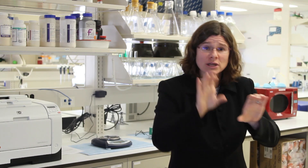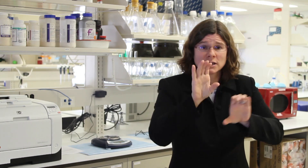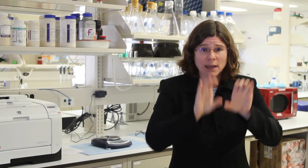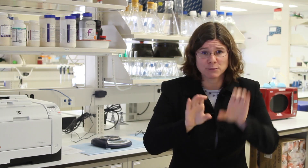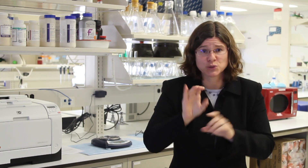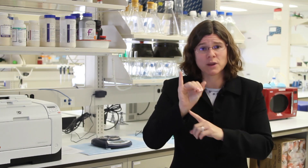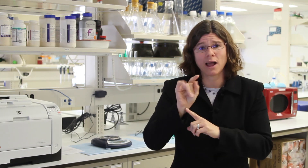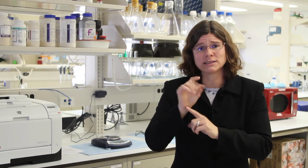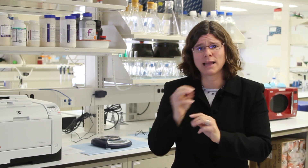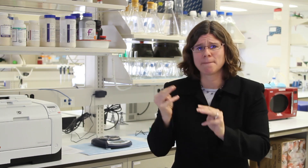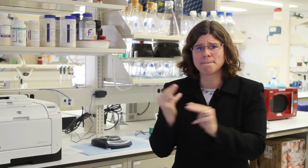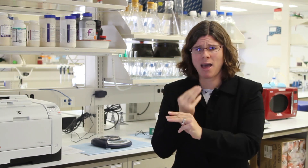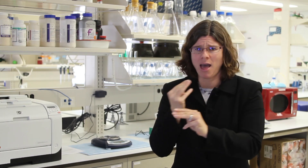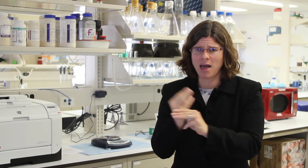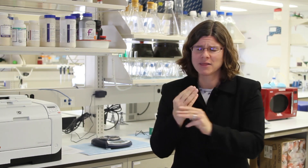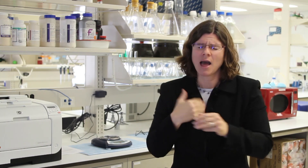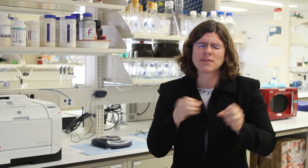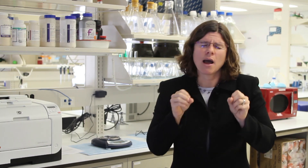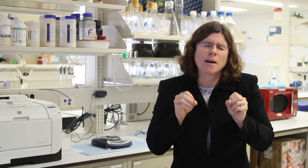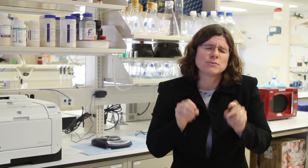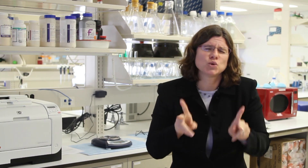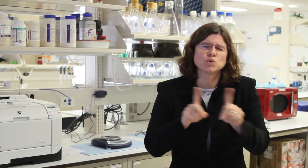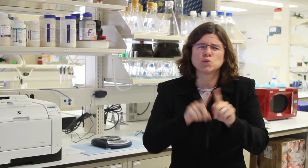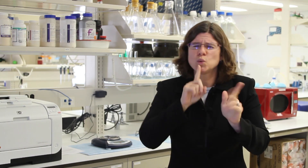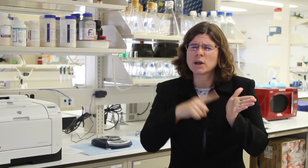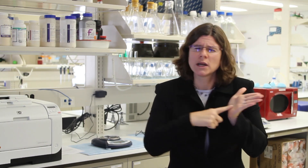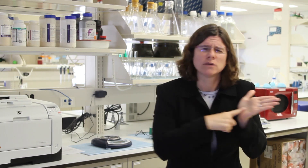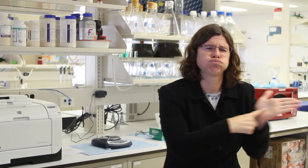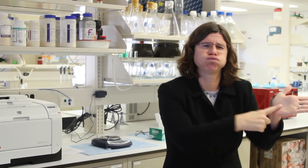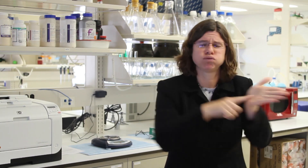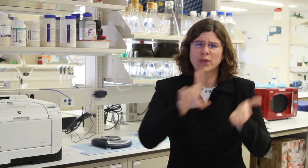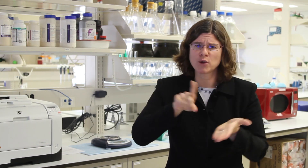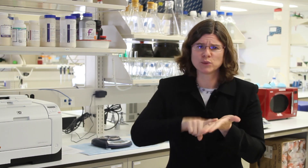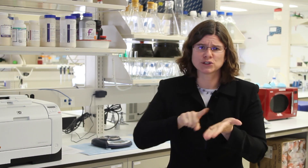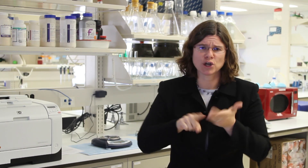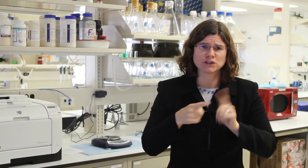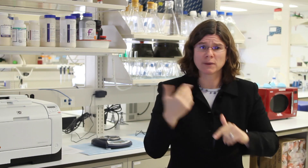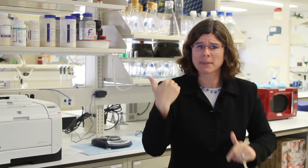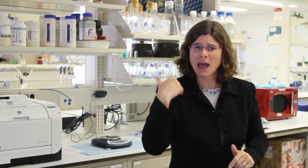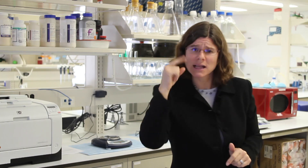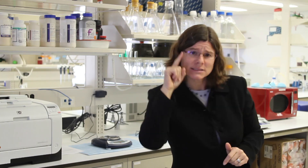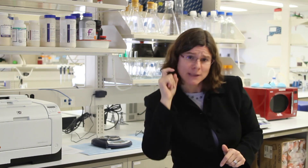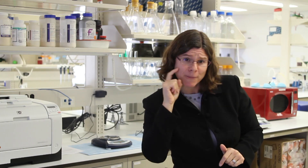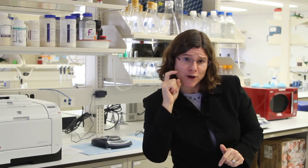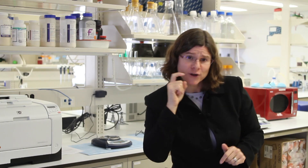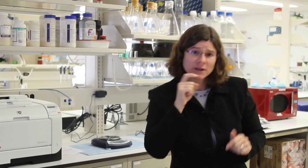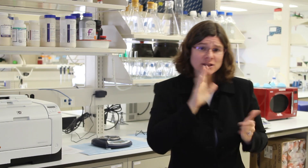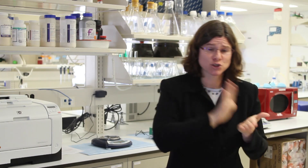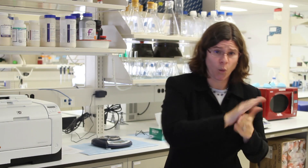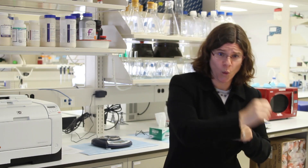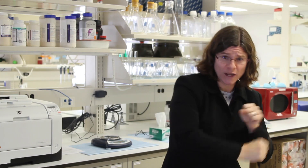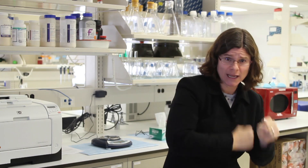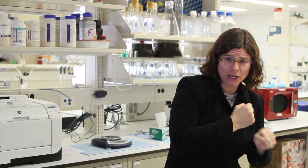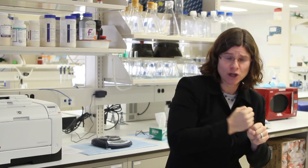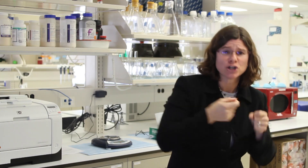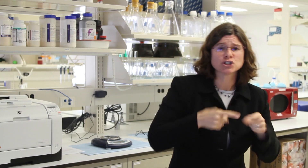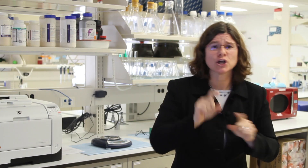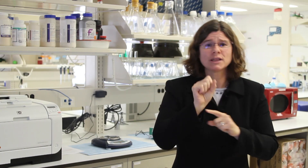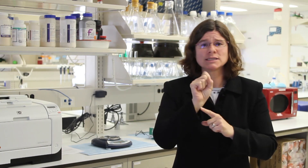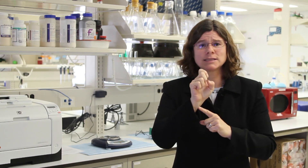biology, chemistry, information technology, and mathematics had the opportunity to showcase their research from last summer and during the school year at the STEM